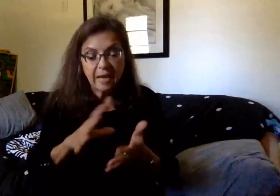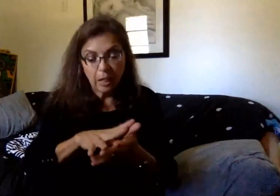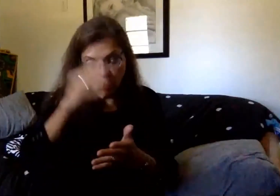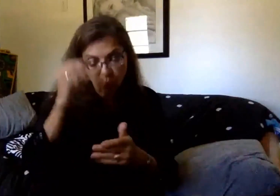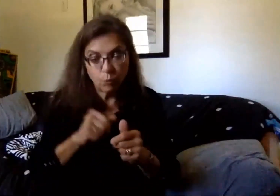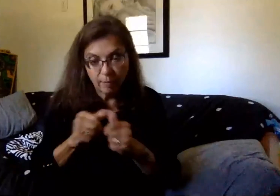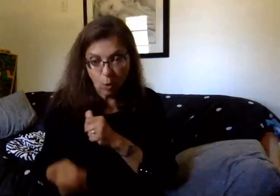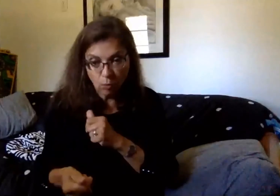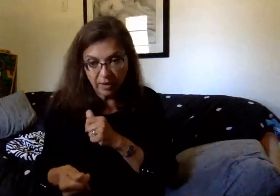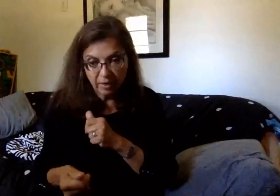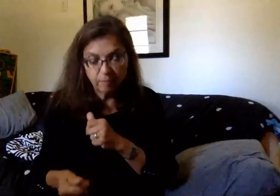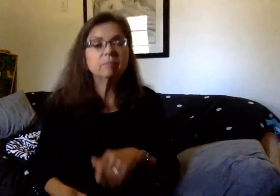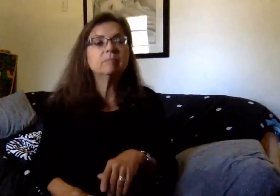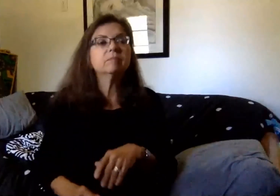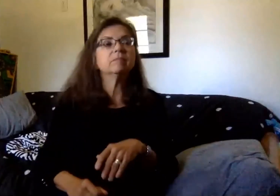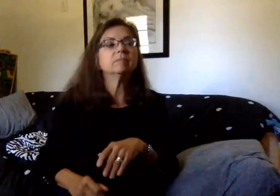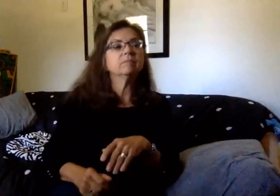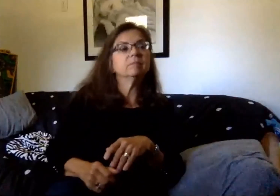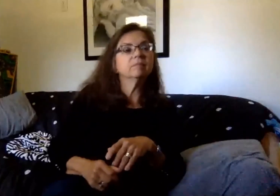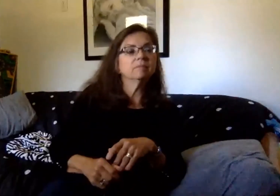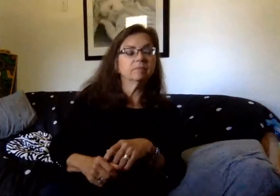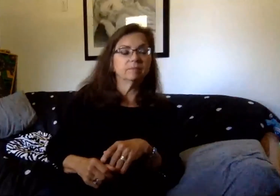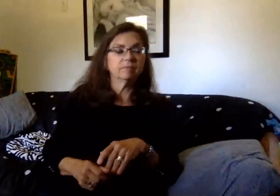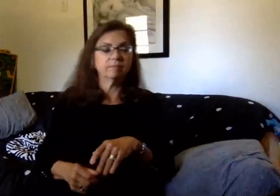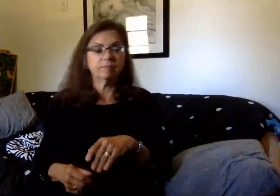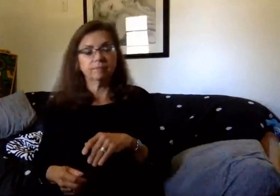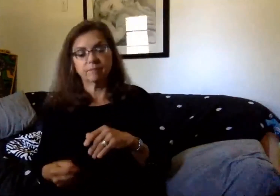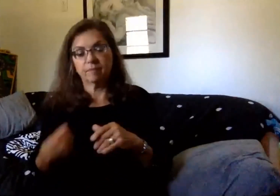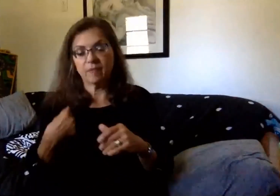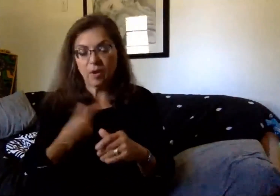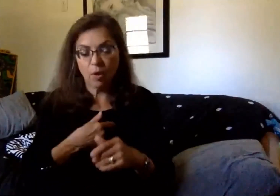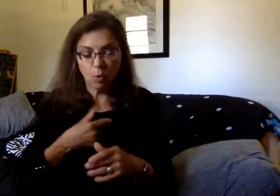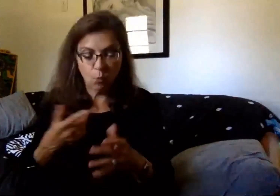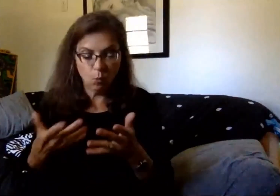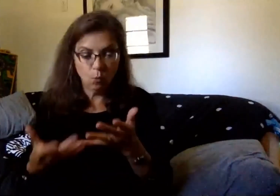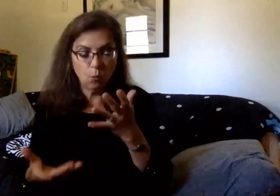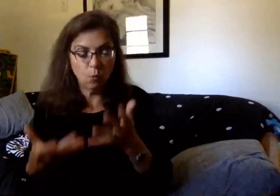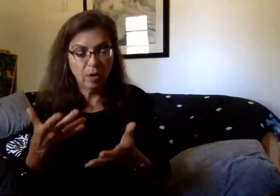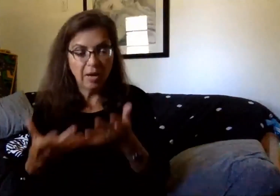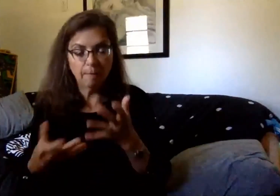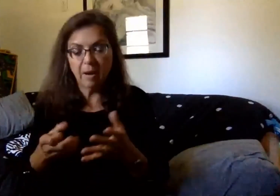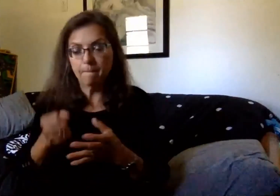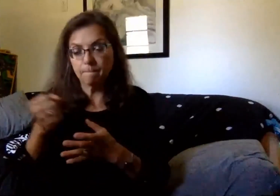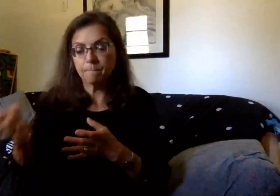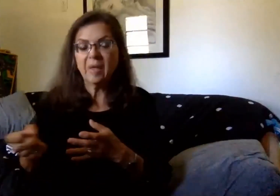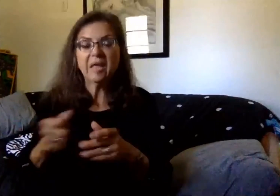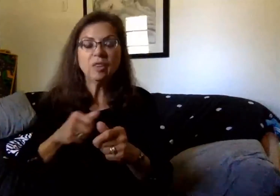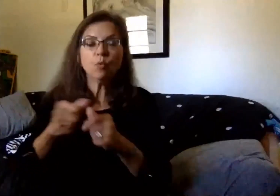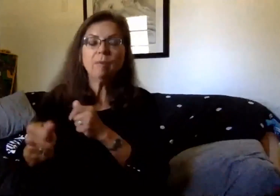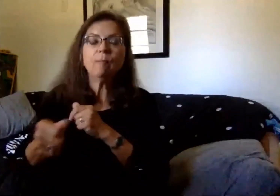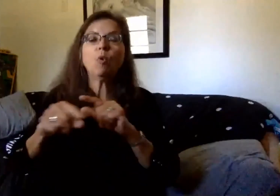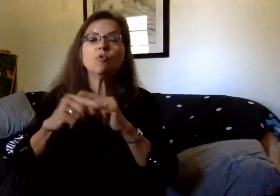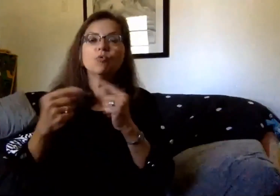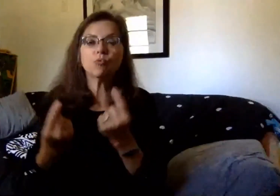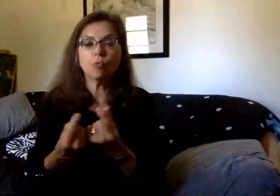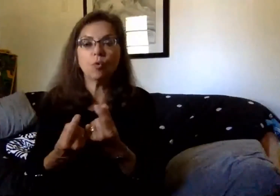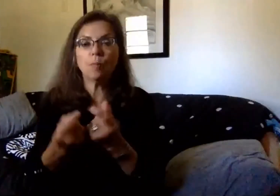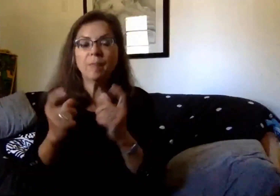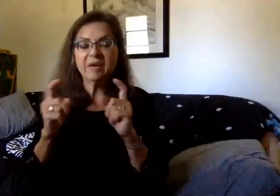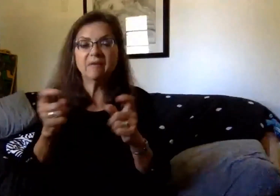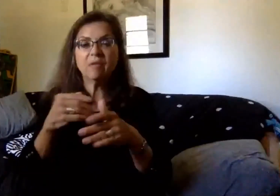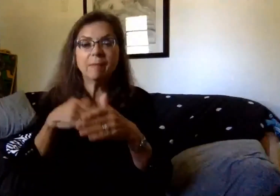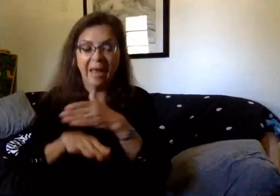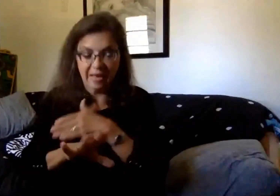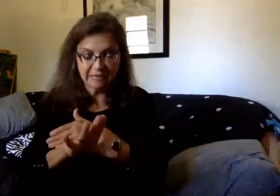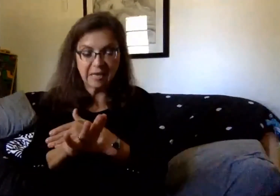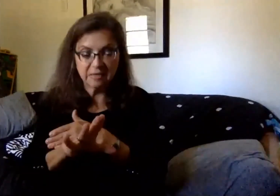If it's for an extended period of time, we may ultimately move those students to the remote group, and they will have access similar to their peers at that grade level.